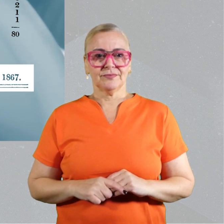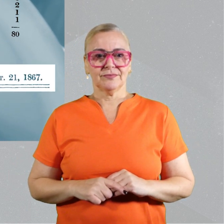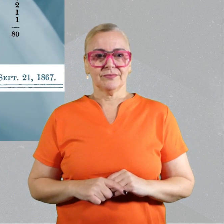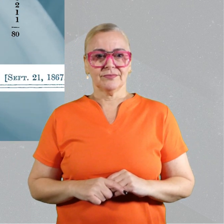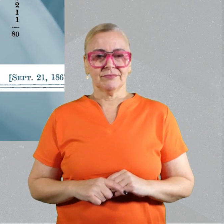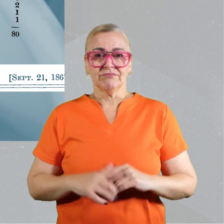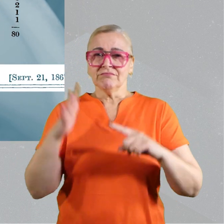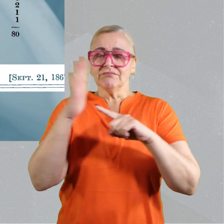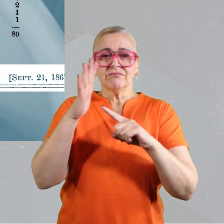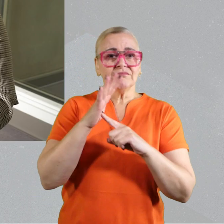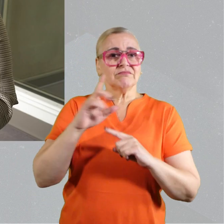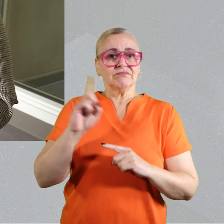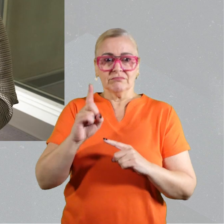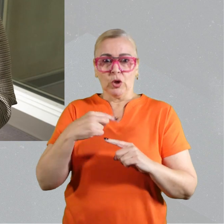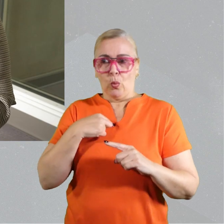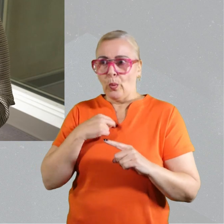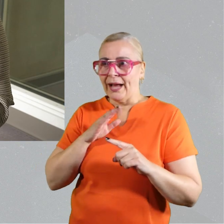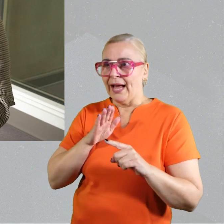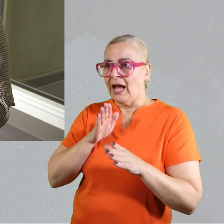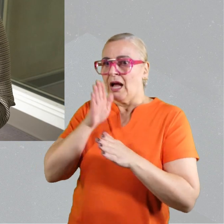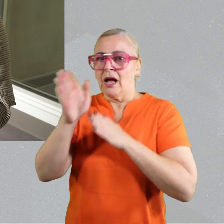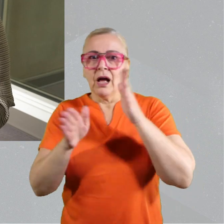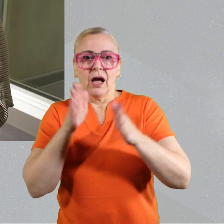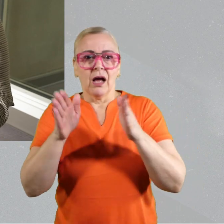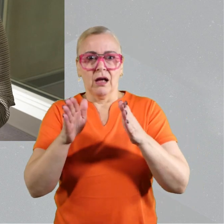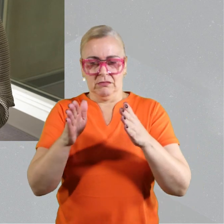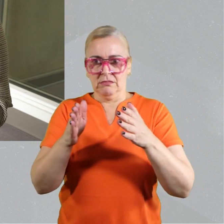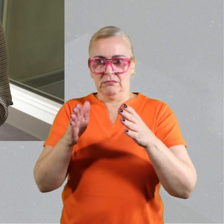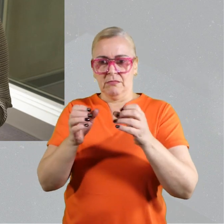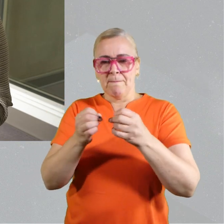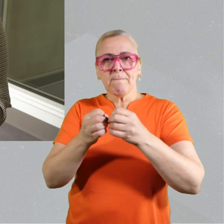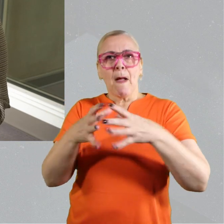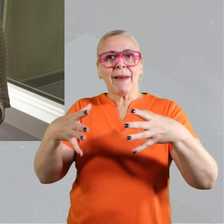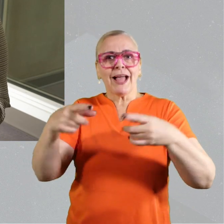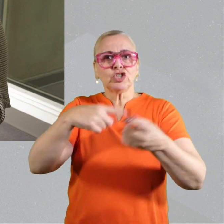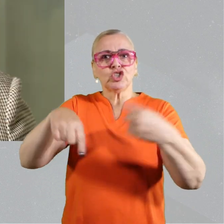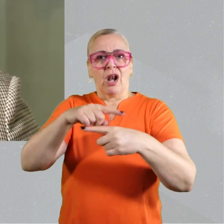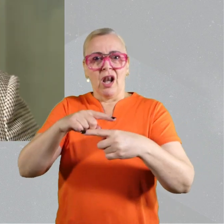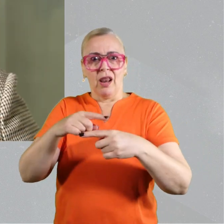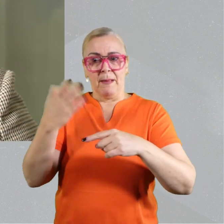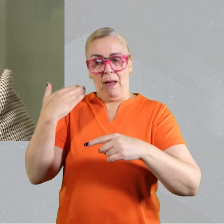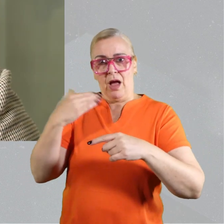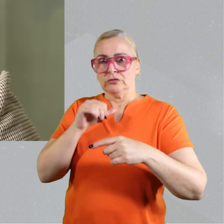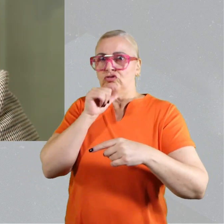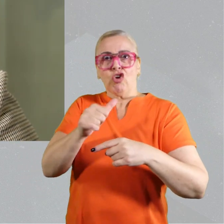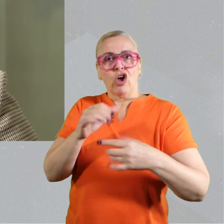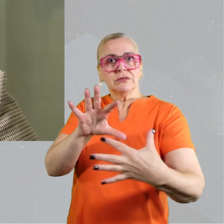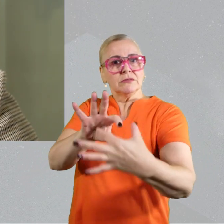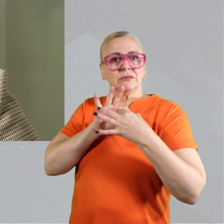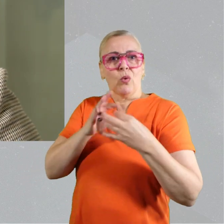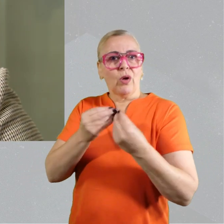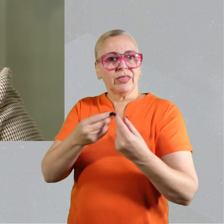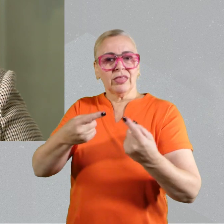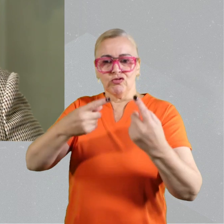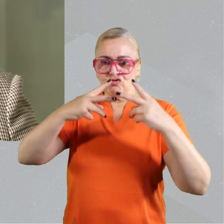It's about reaching those populations who in the past have not